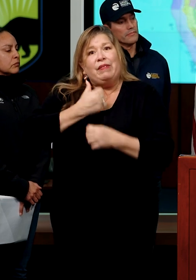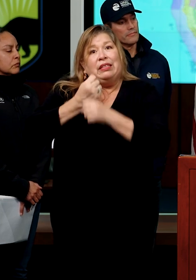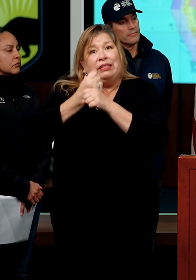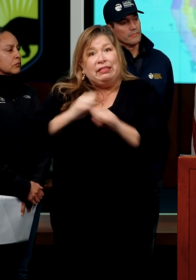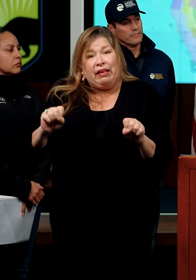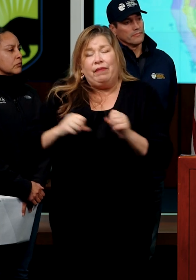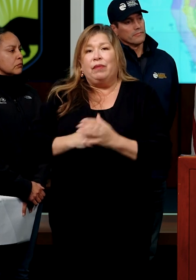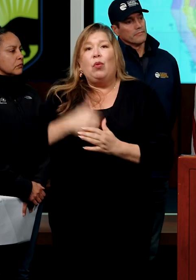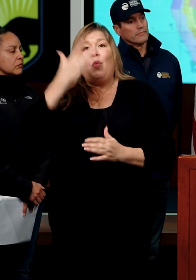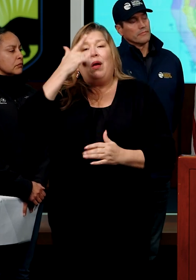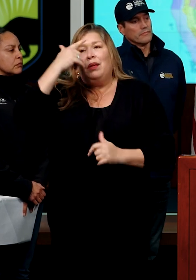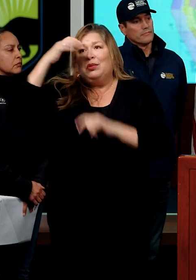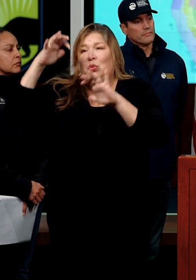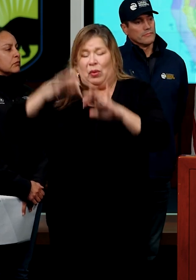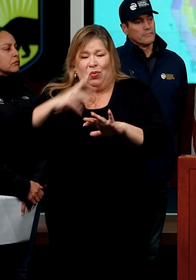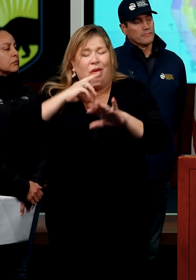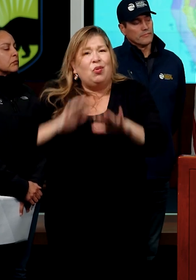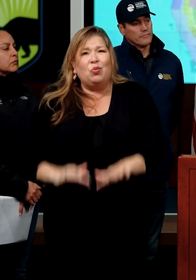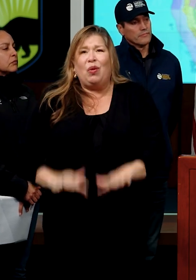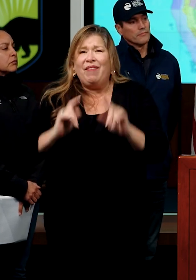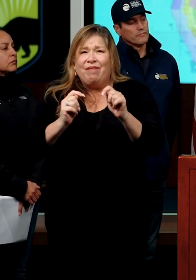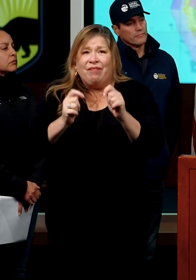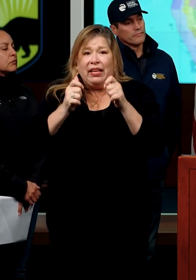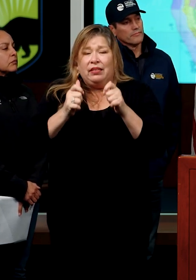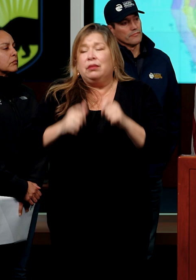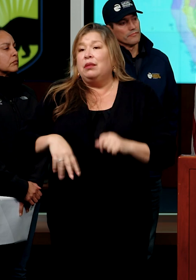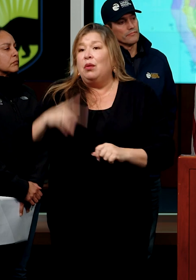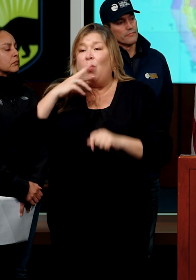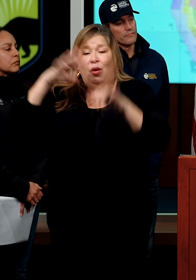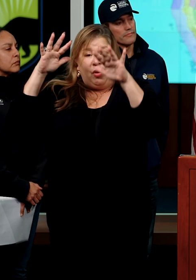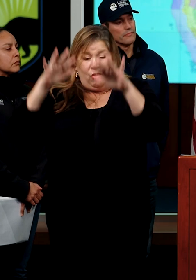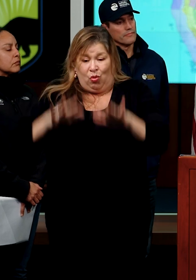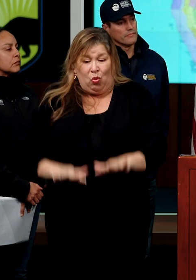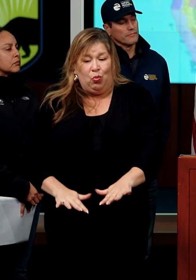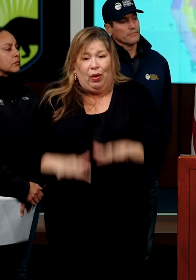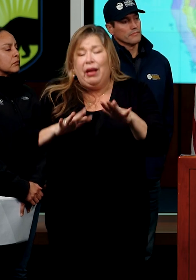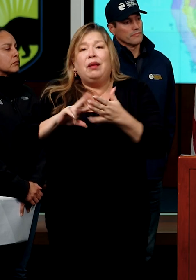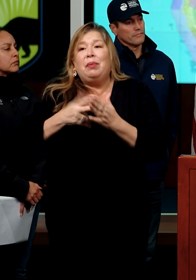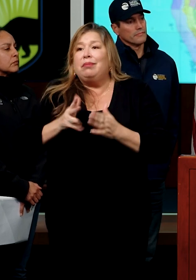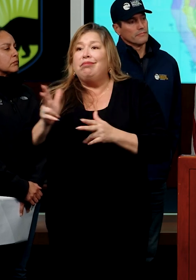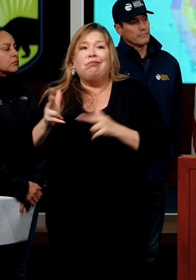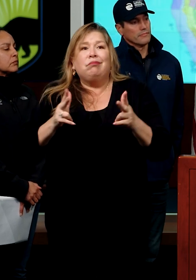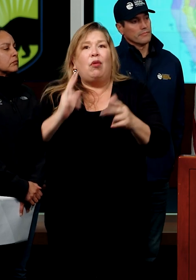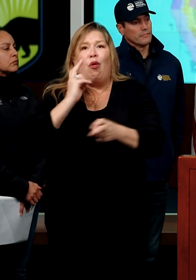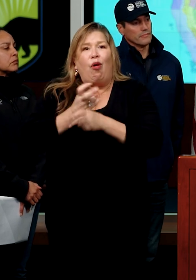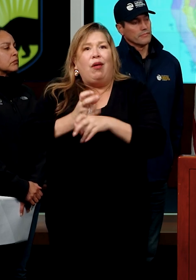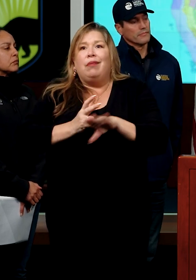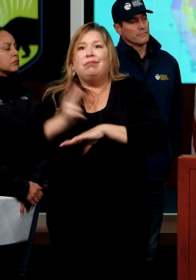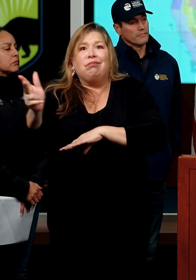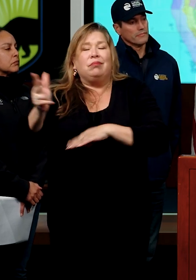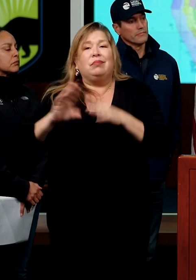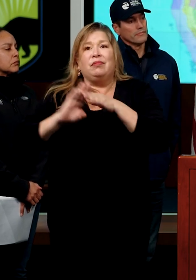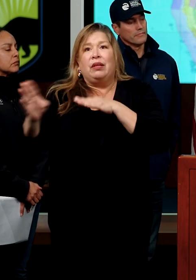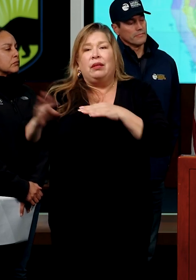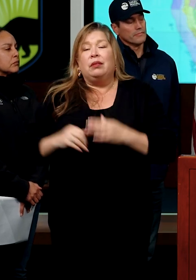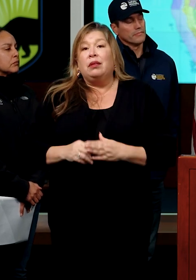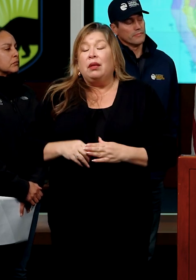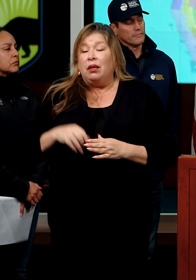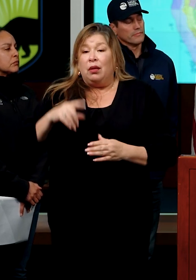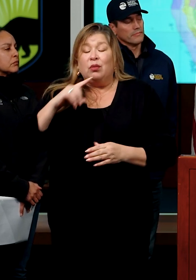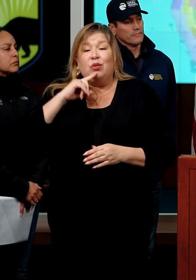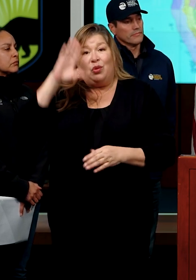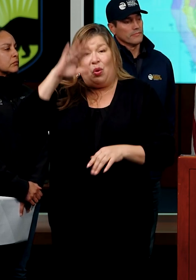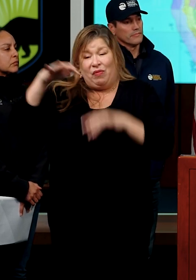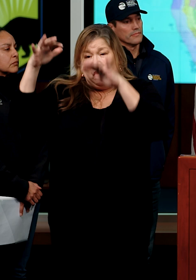Water rises quickly. Water cuts out evacuation routes. A car can float